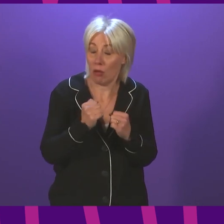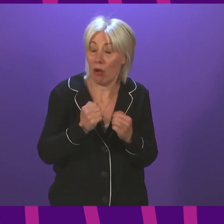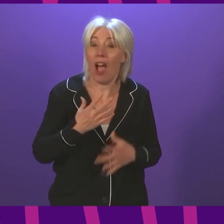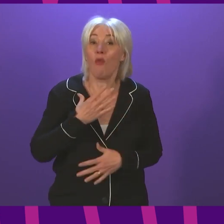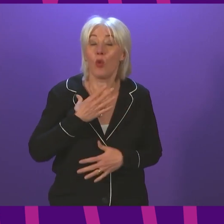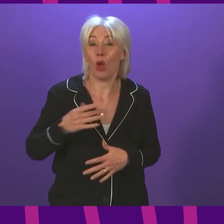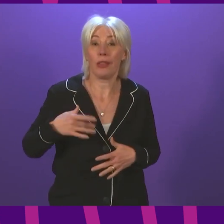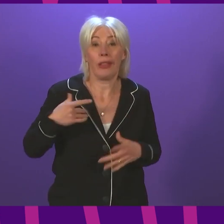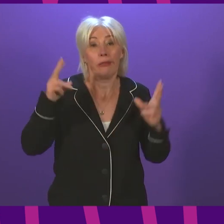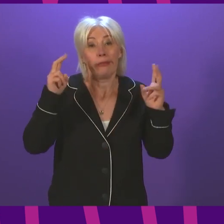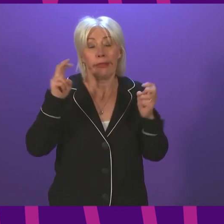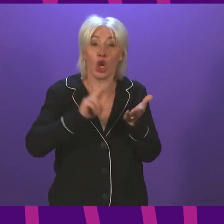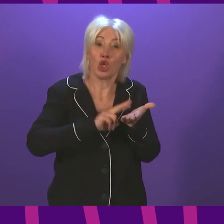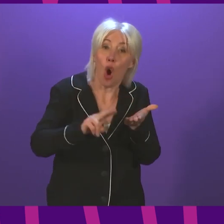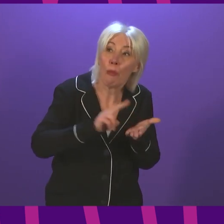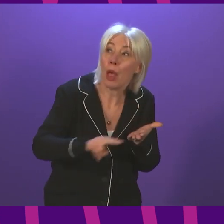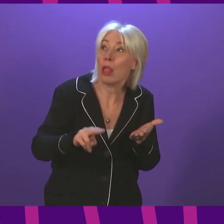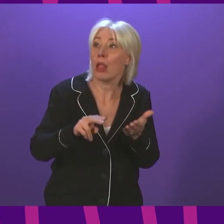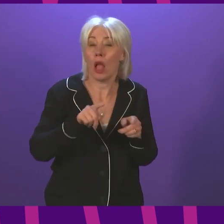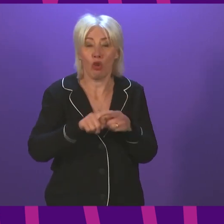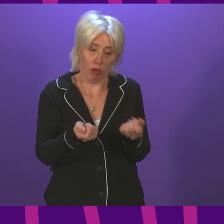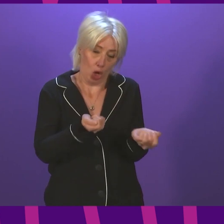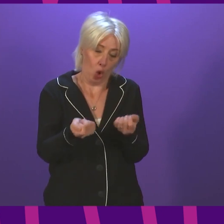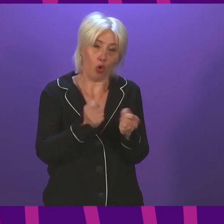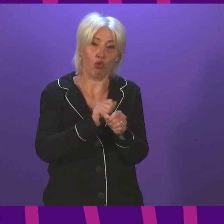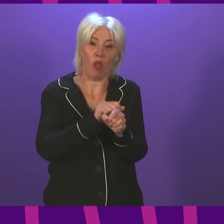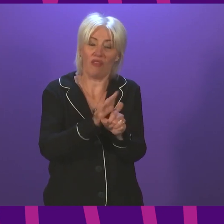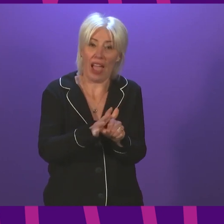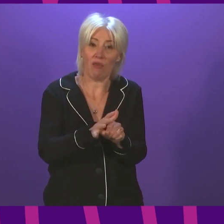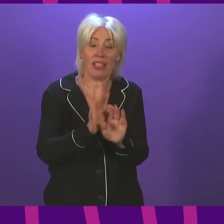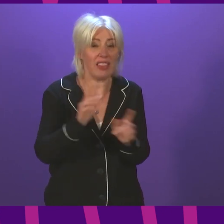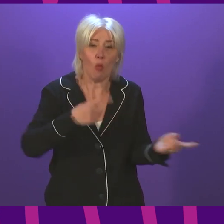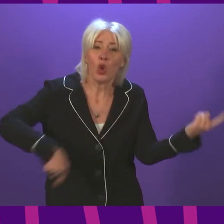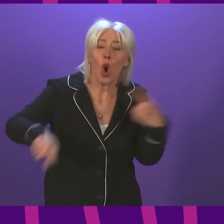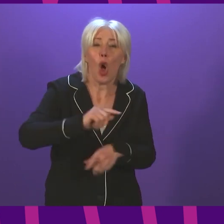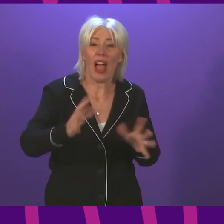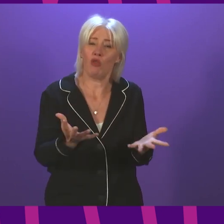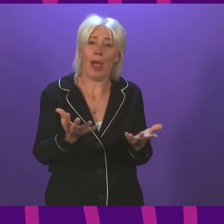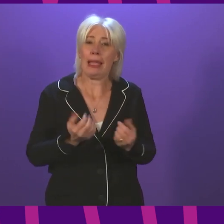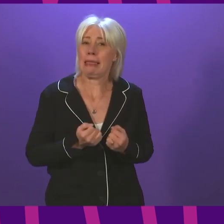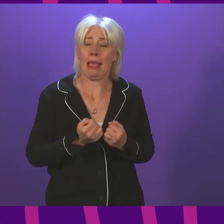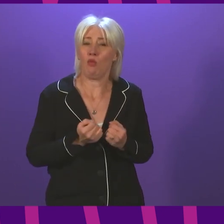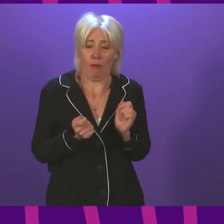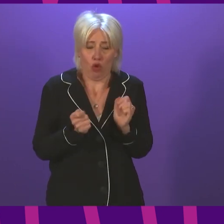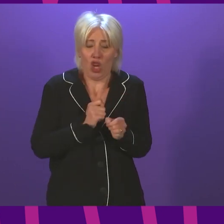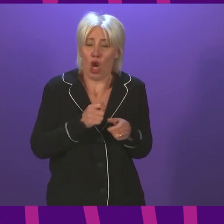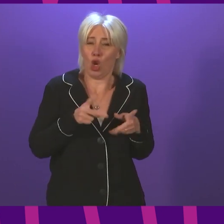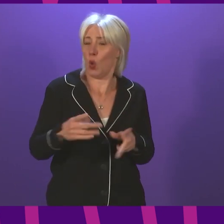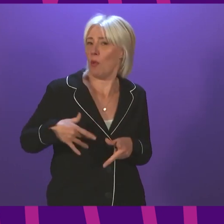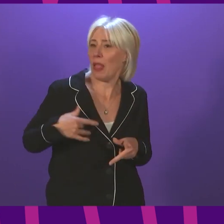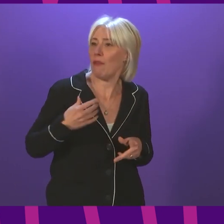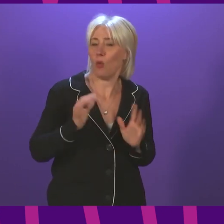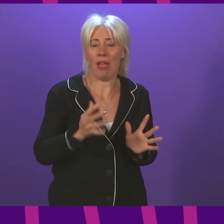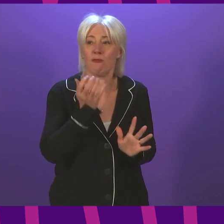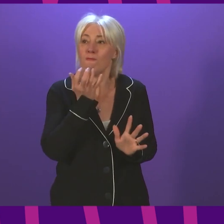as normally as possible while keeping the virus under control, then there are some compromises we have to accept. And I think most